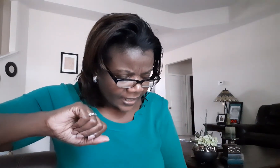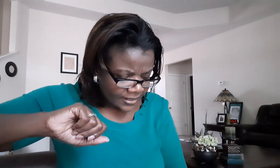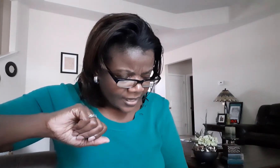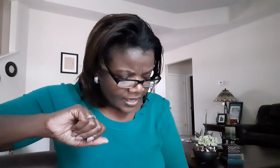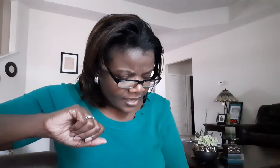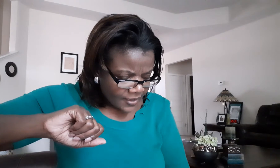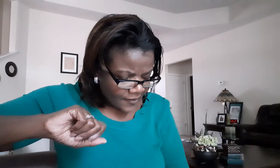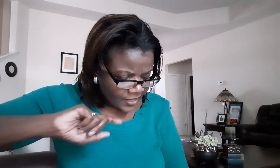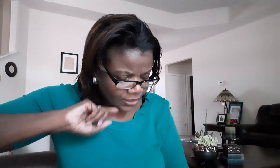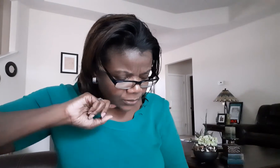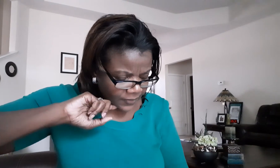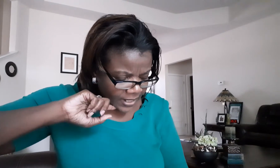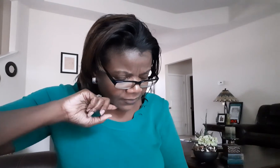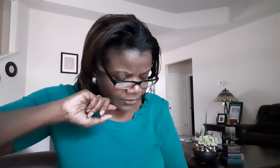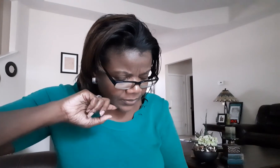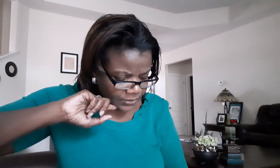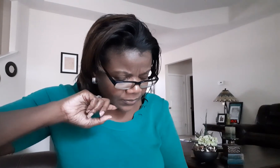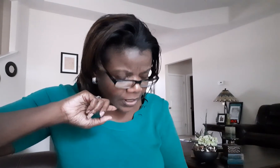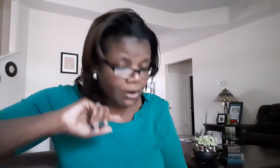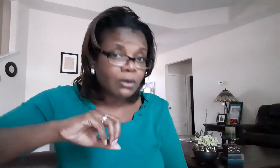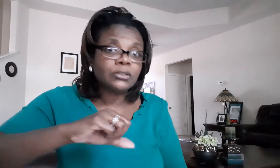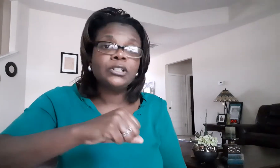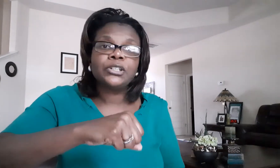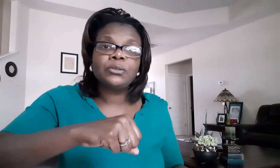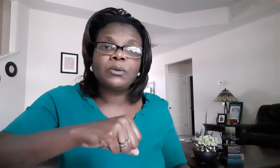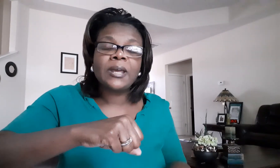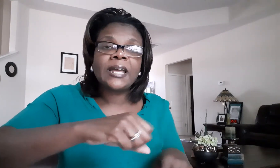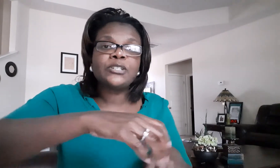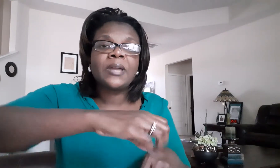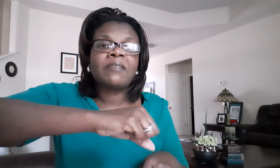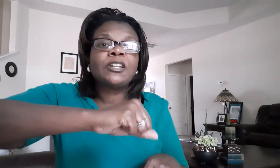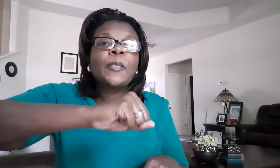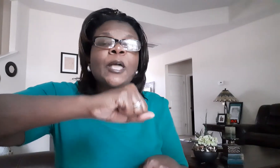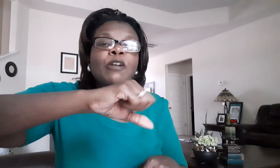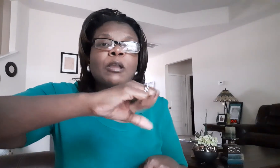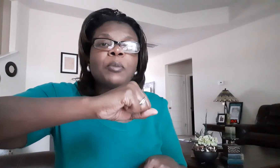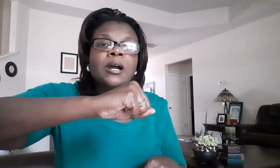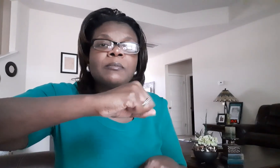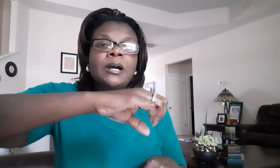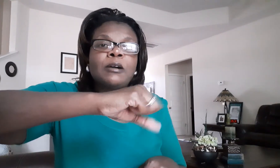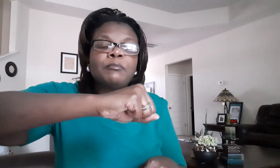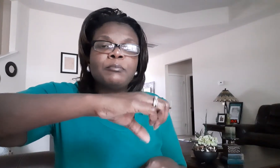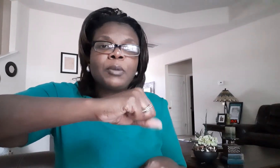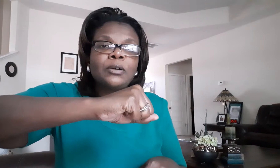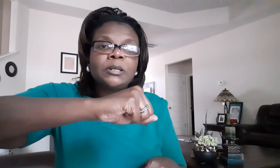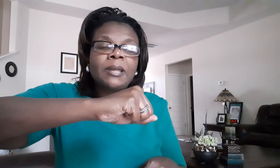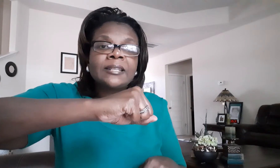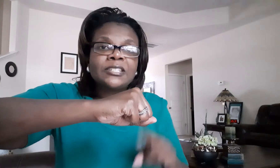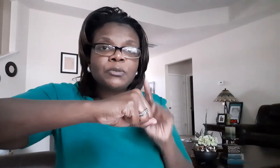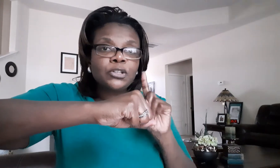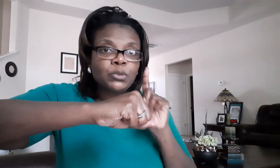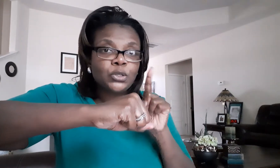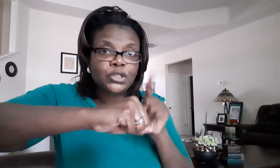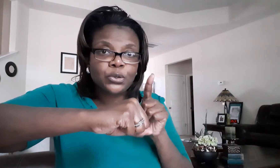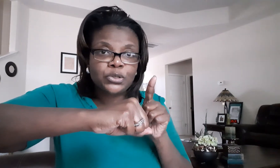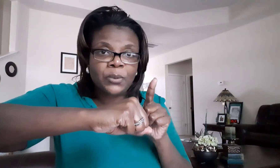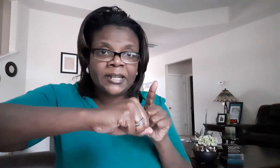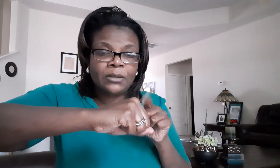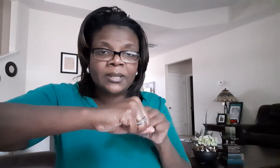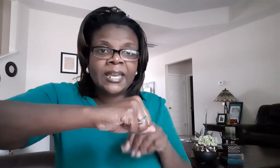and i don't know if i have it in this oh look you know what i do have it all right pump um ball it up like this we're doing church right now okay